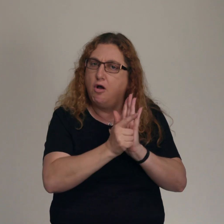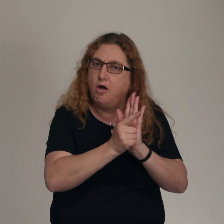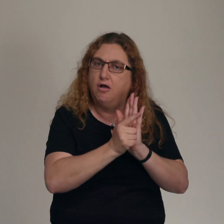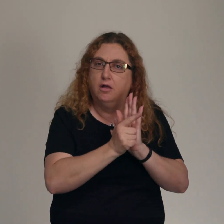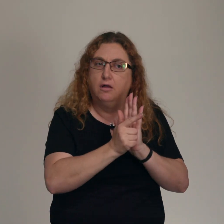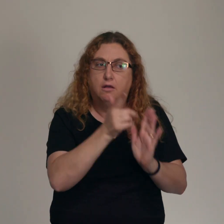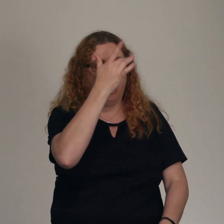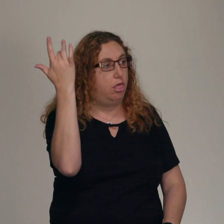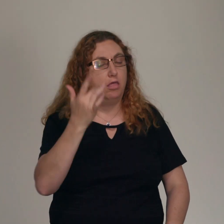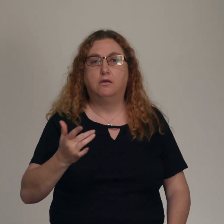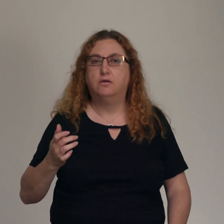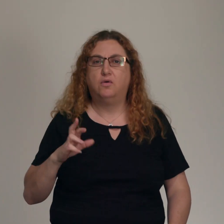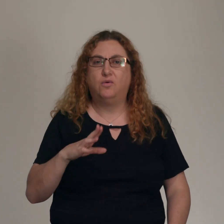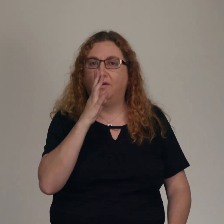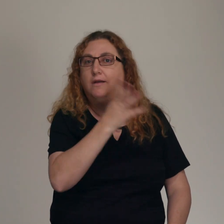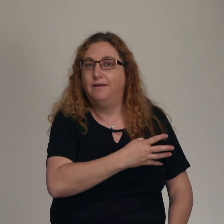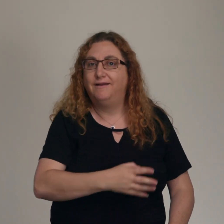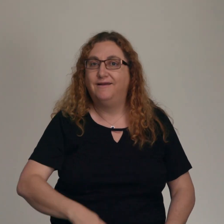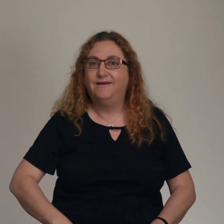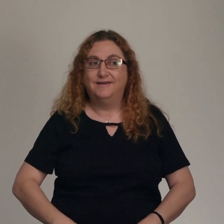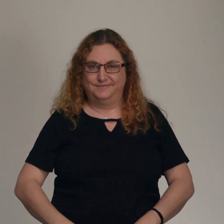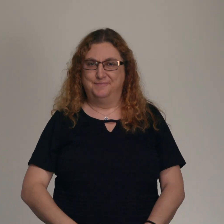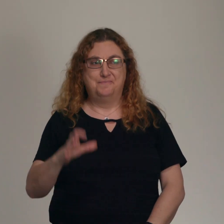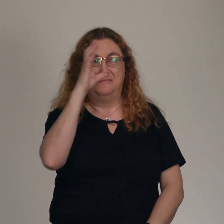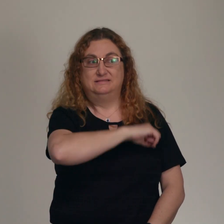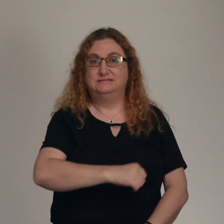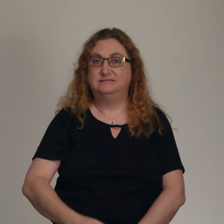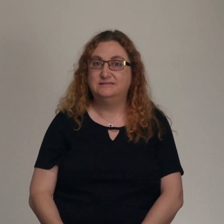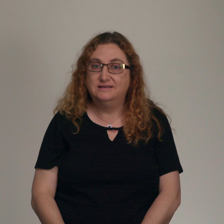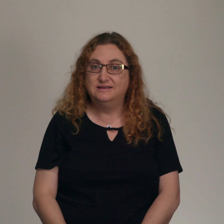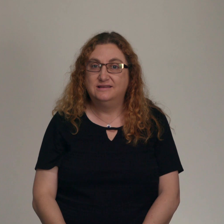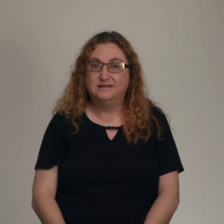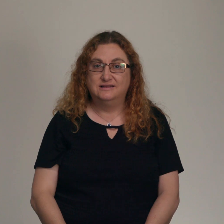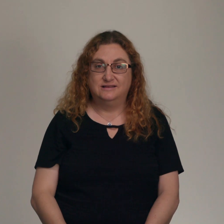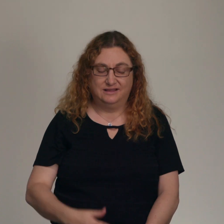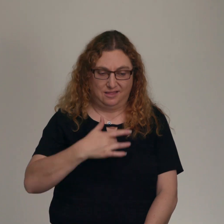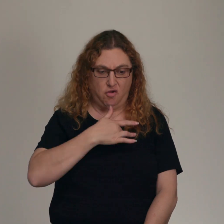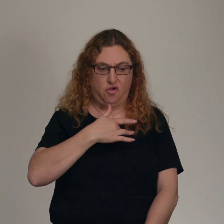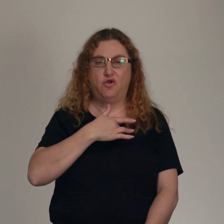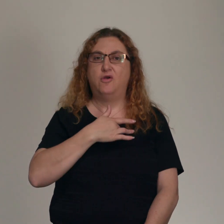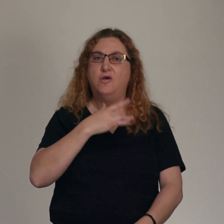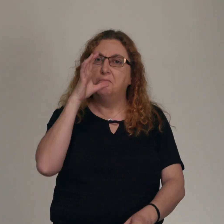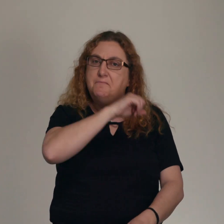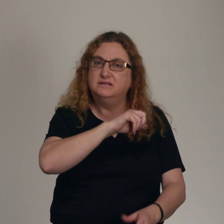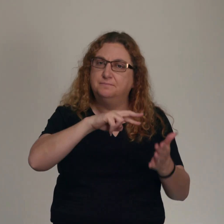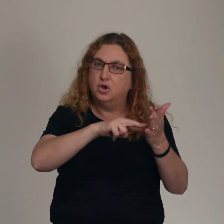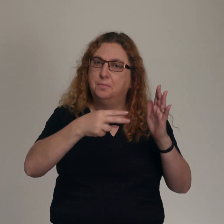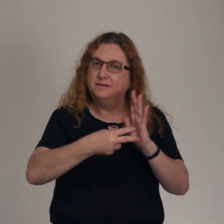God's law, that they would sometimes miss the very heart underneath the purpose of the law. They're